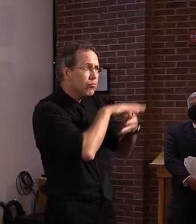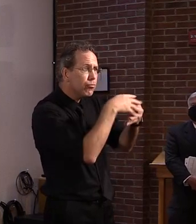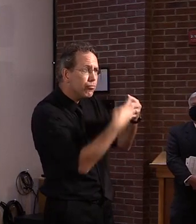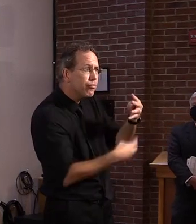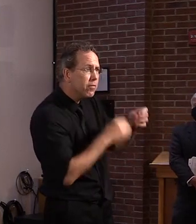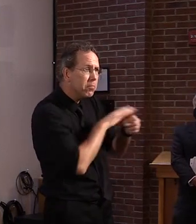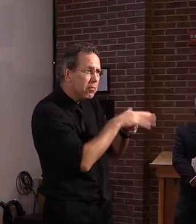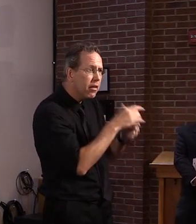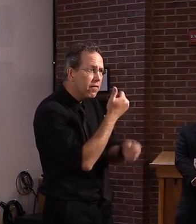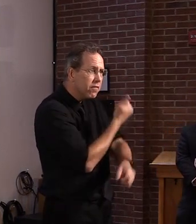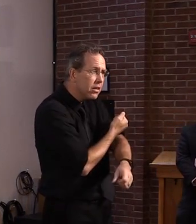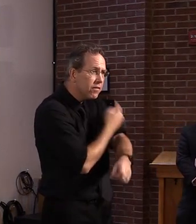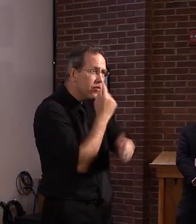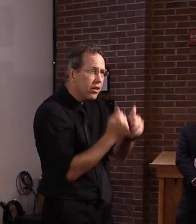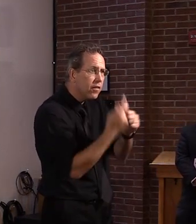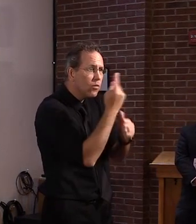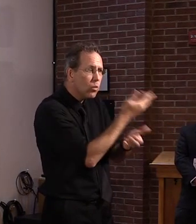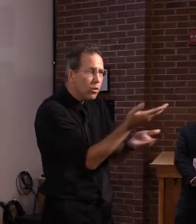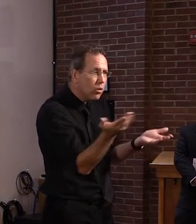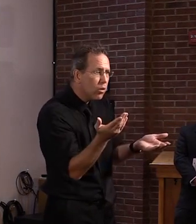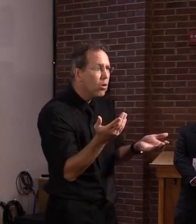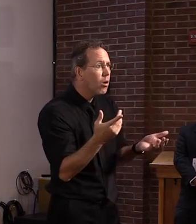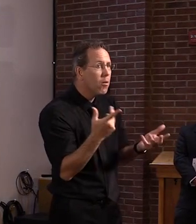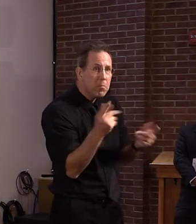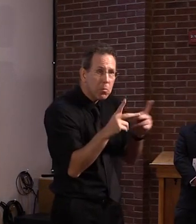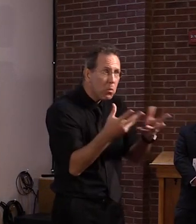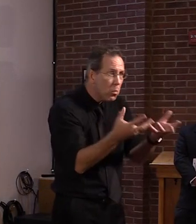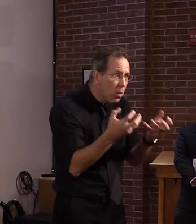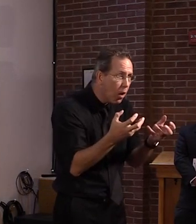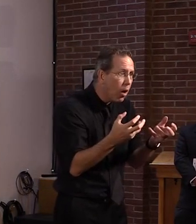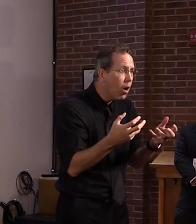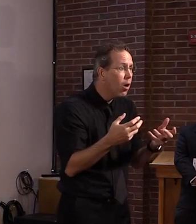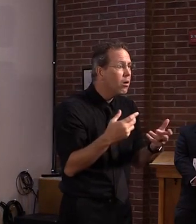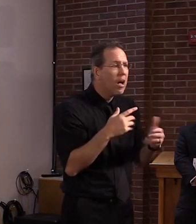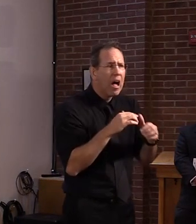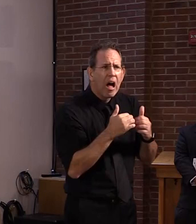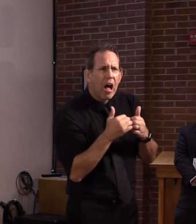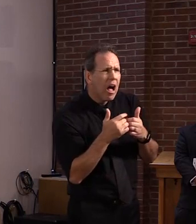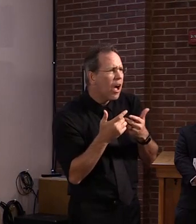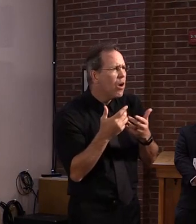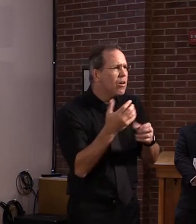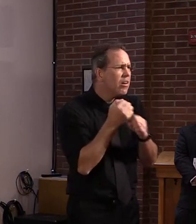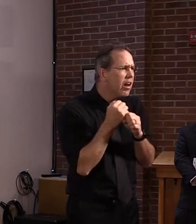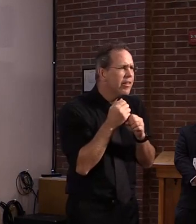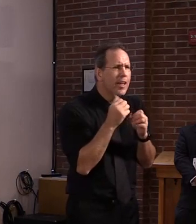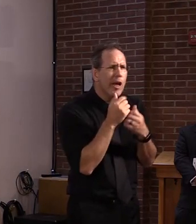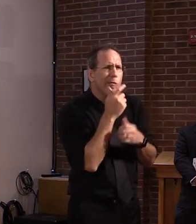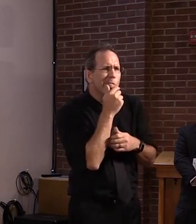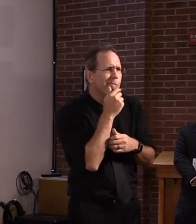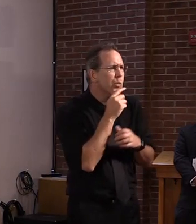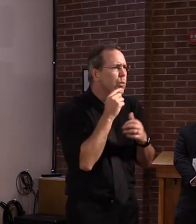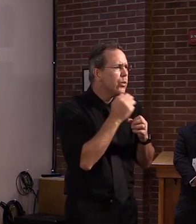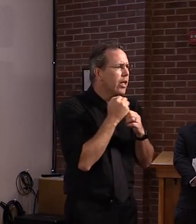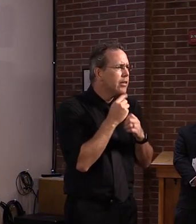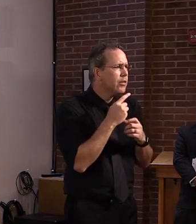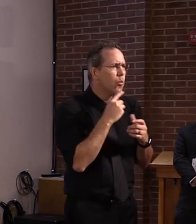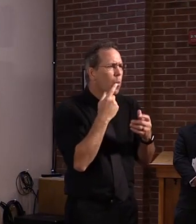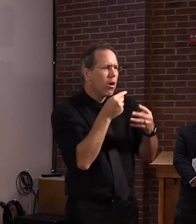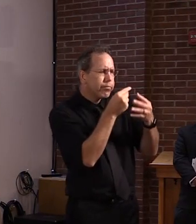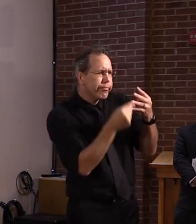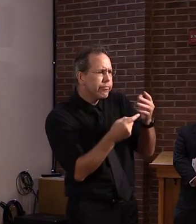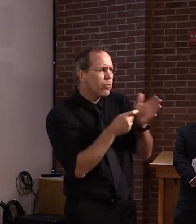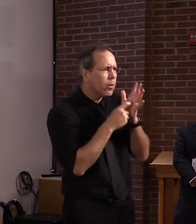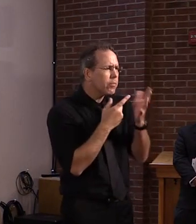Um, but, uh, you know, the details do matter and there are some exceptions that will have to be made.